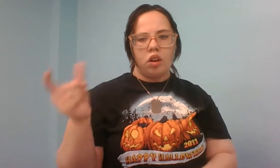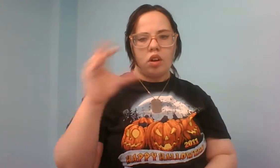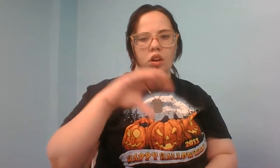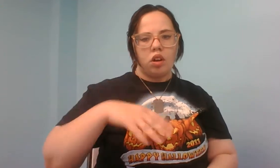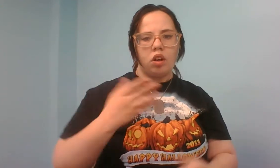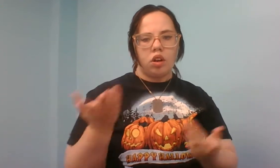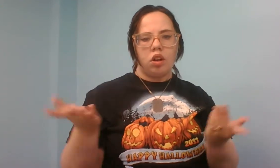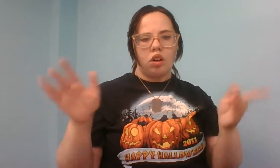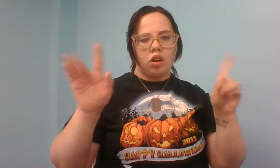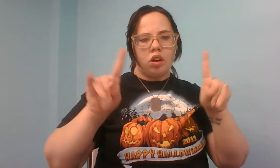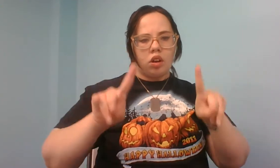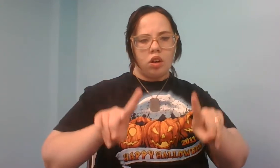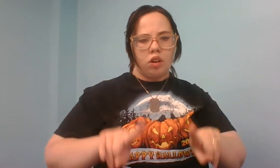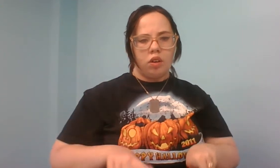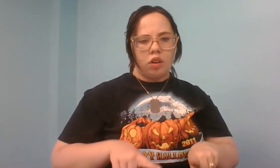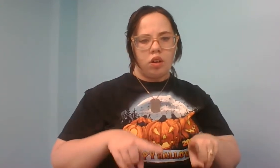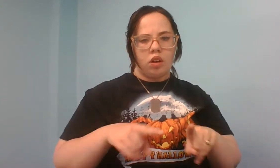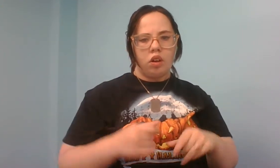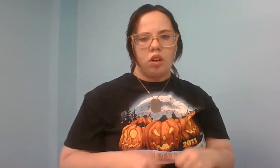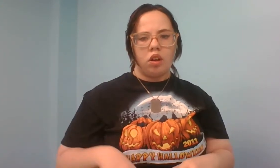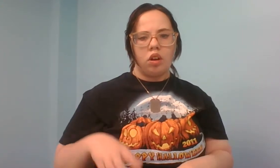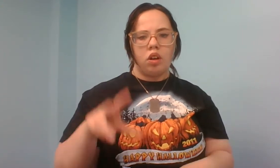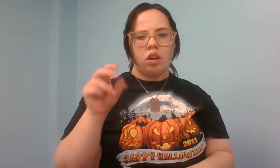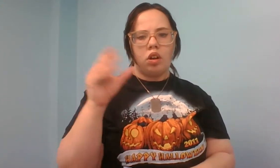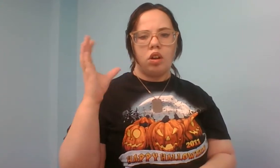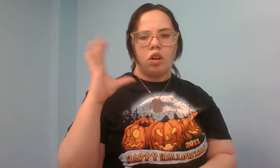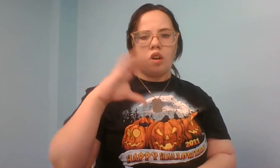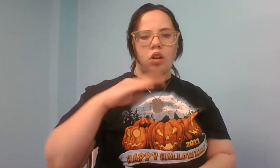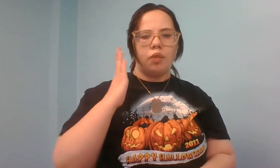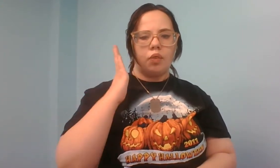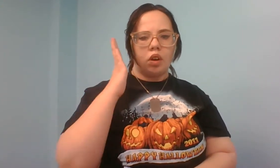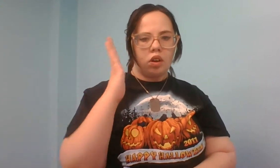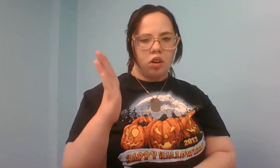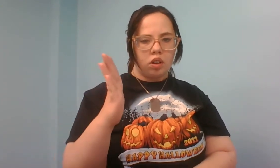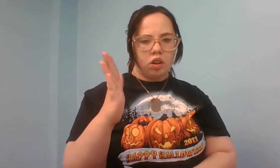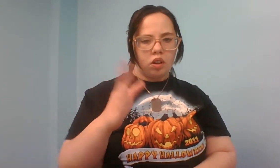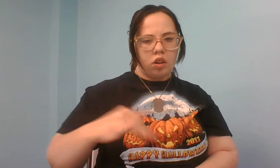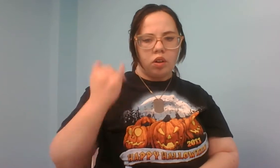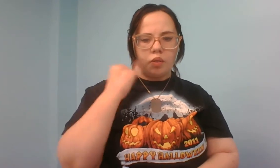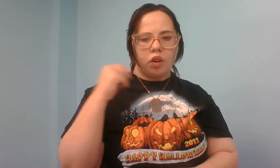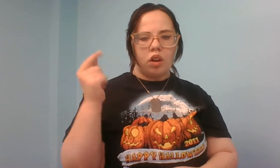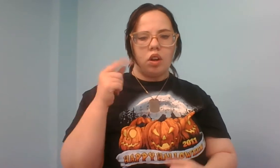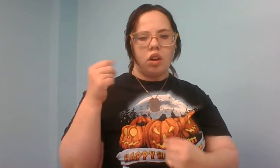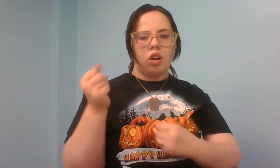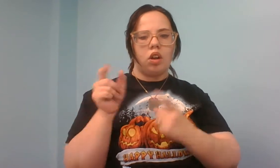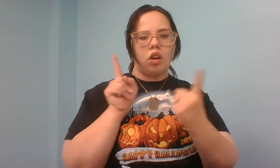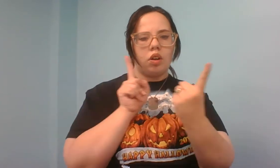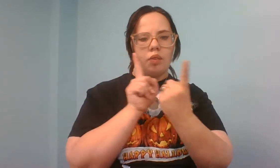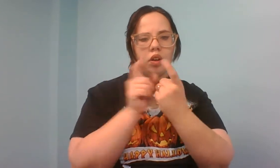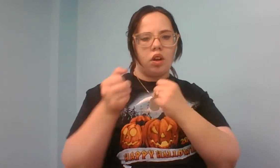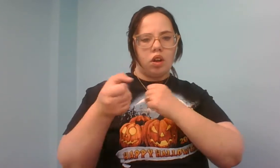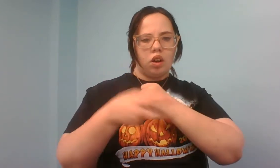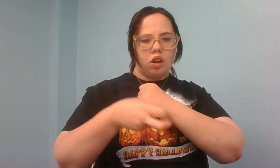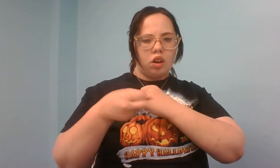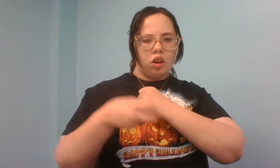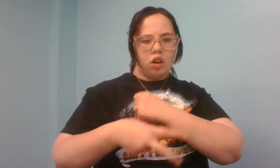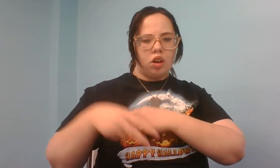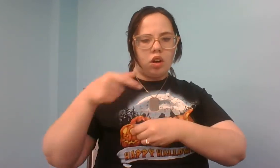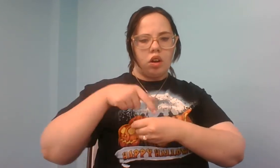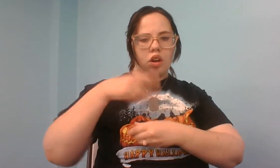Strange things that happen here, no stranger would it be If we met at midnight in the